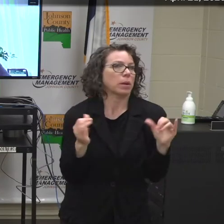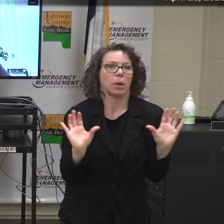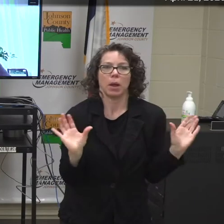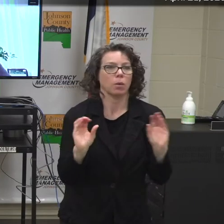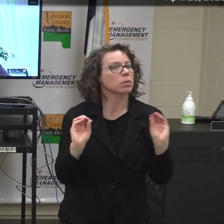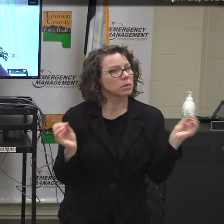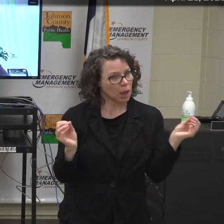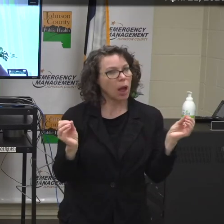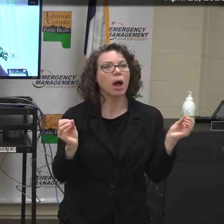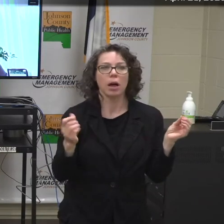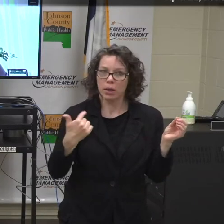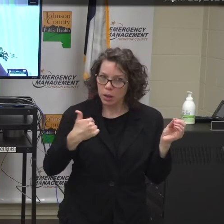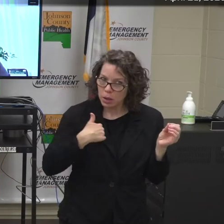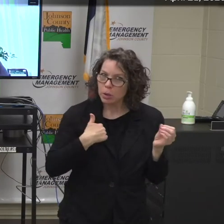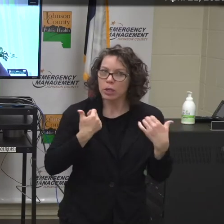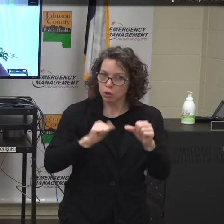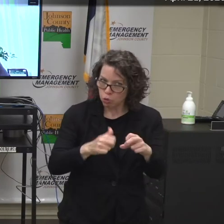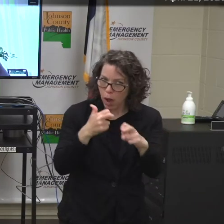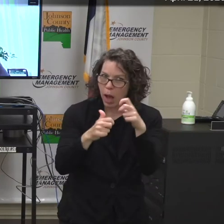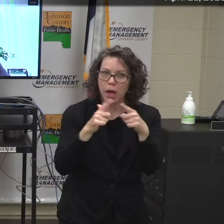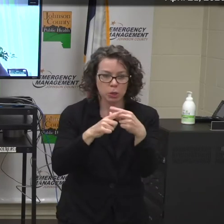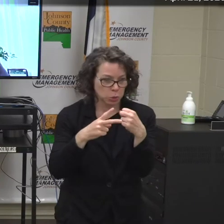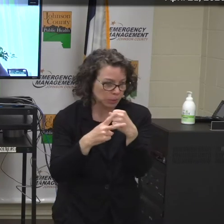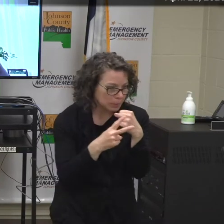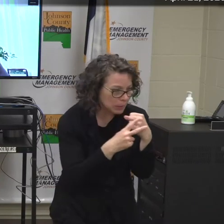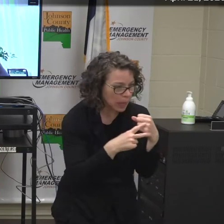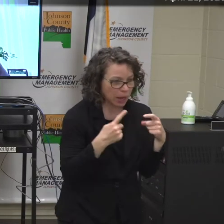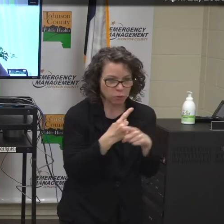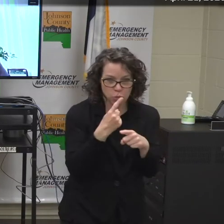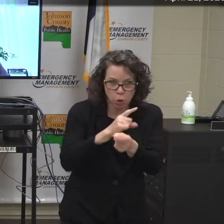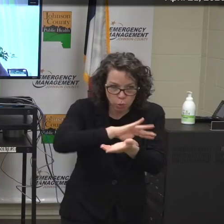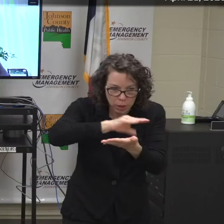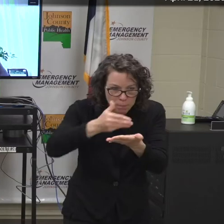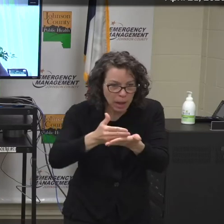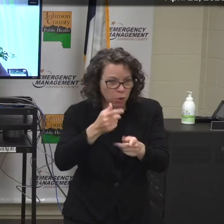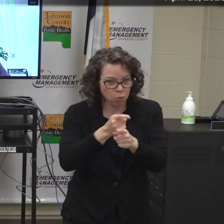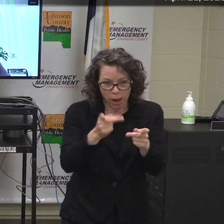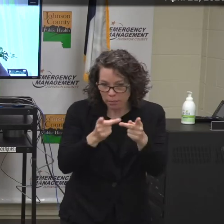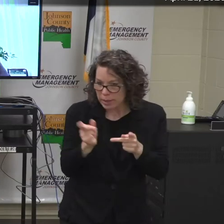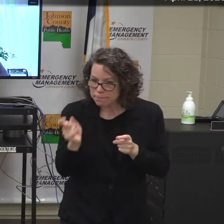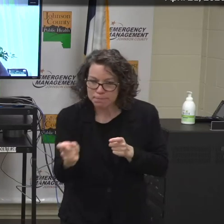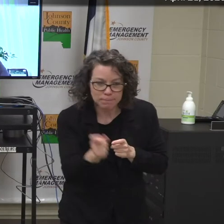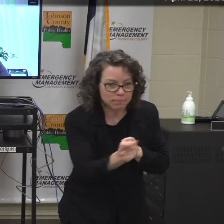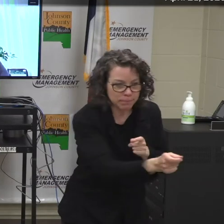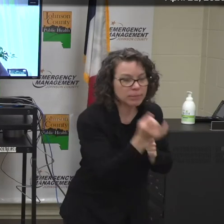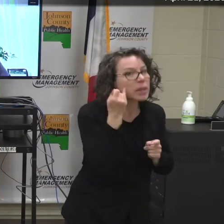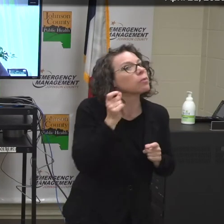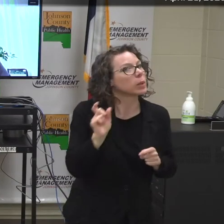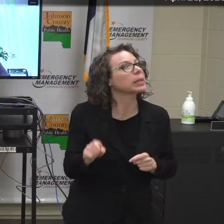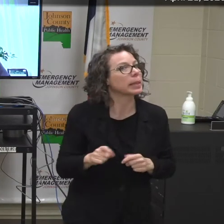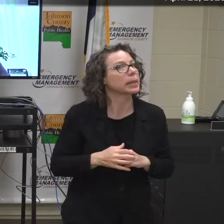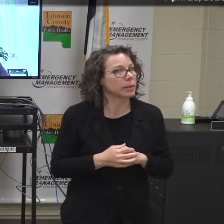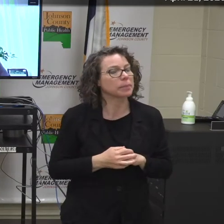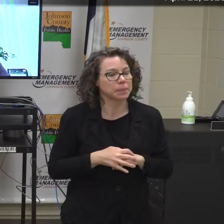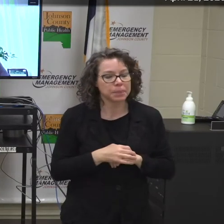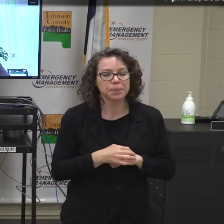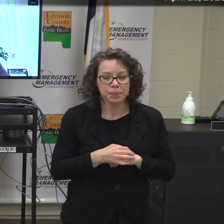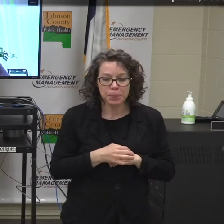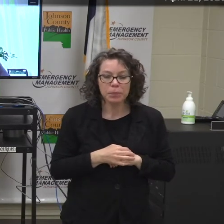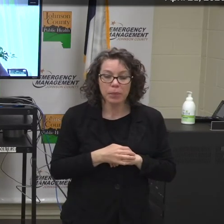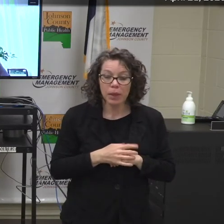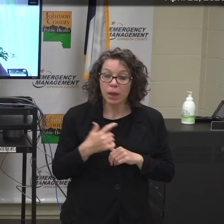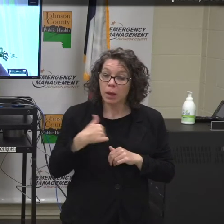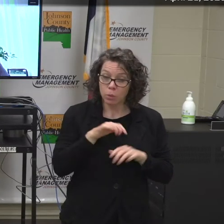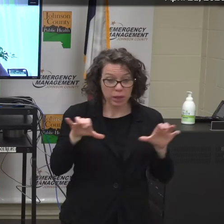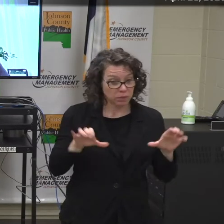to have what we need and to have the appropriate quantities in the right places at the right time. And have done many